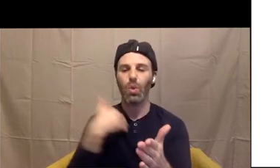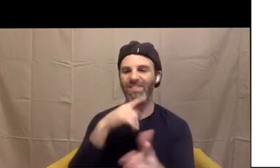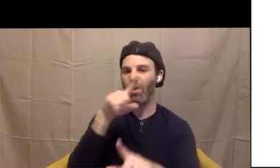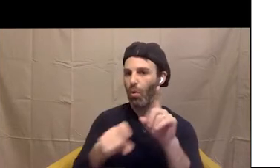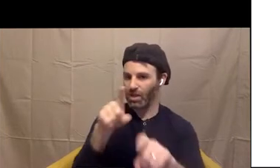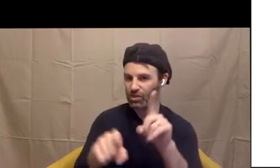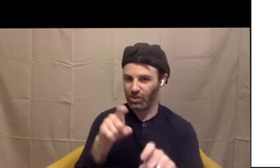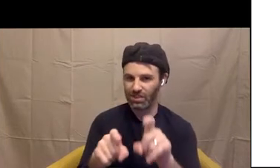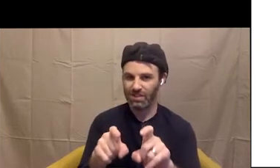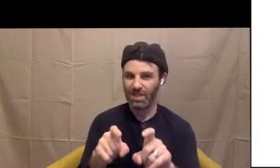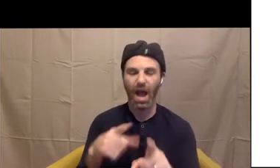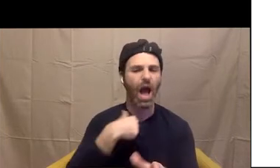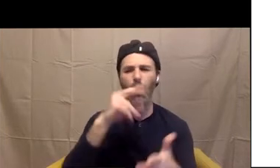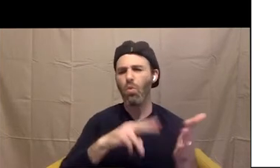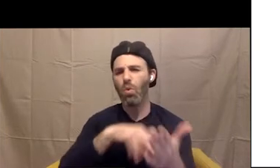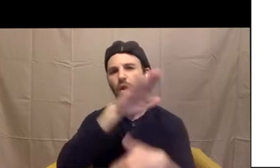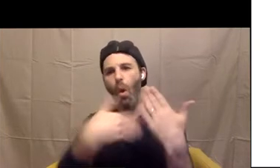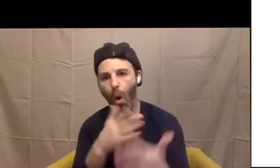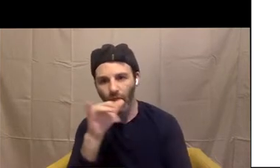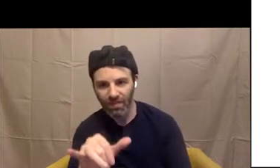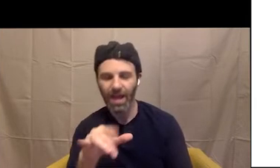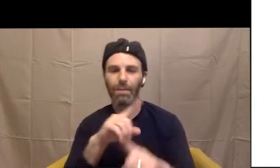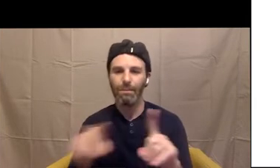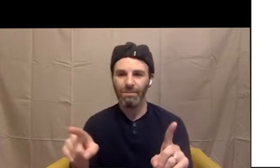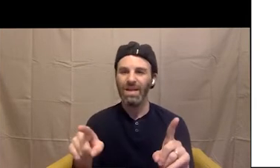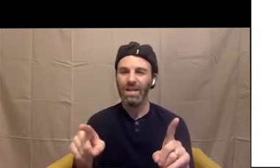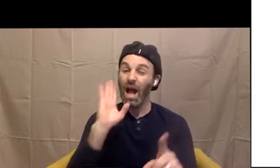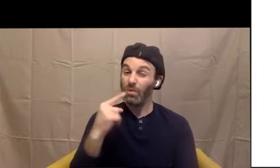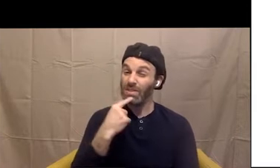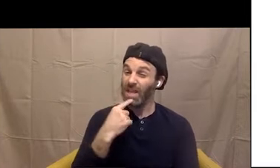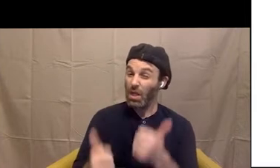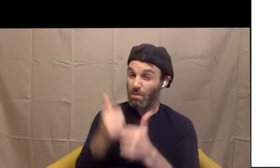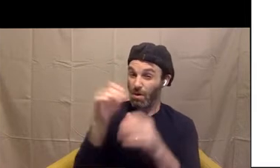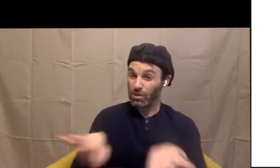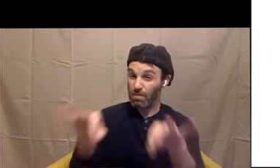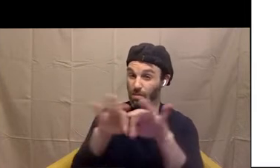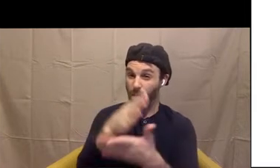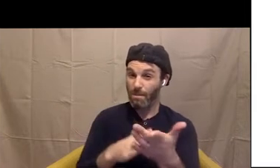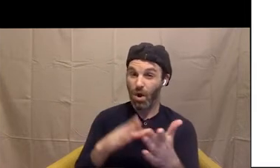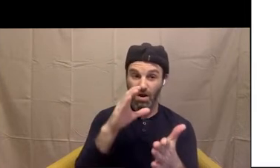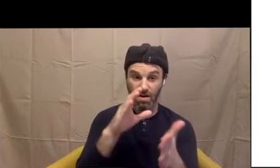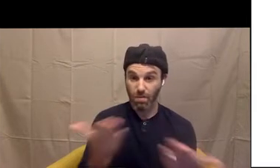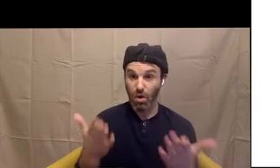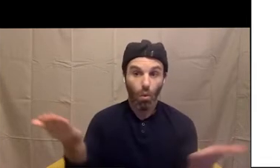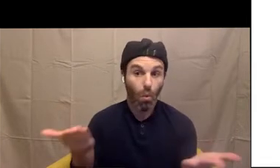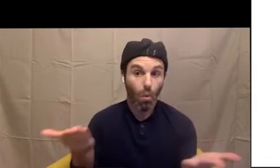but I'll say that, like for us, the questions are actually the most important part of the book, because the questions are where young people